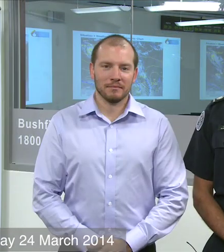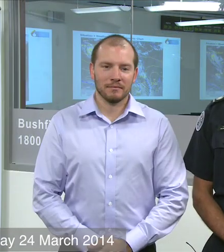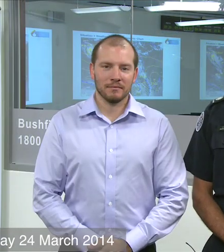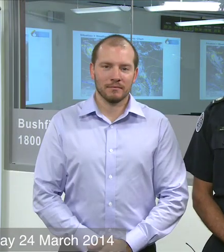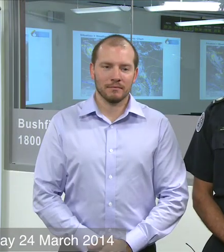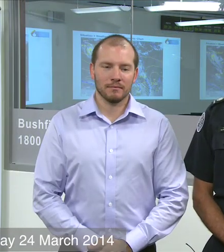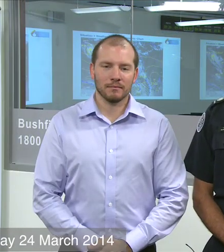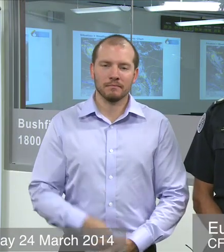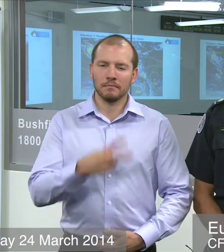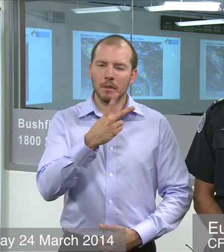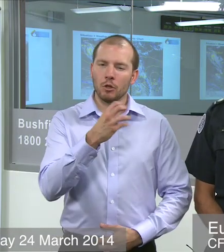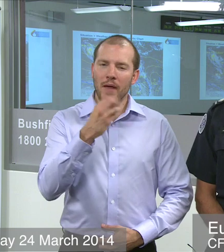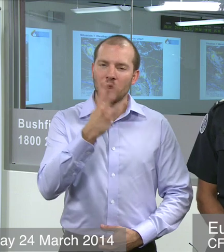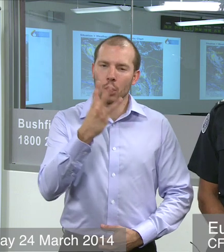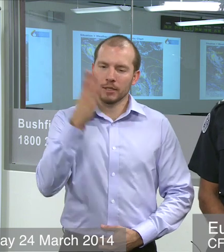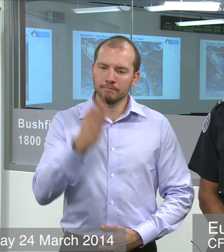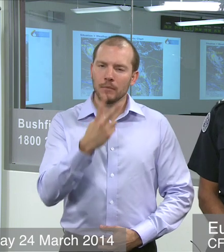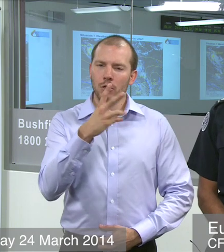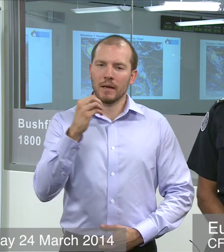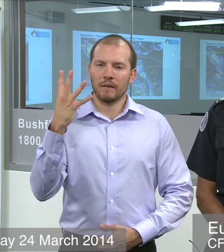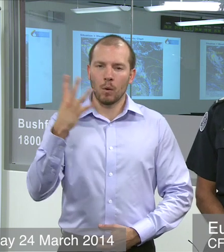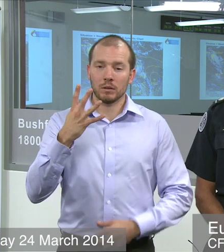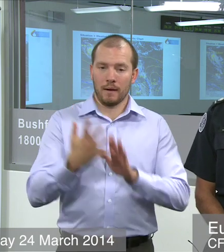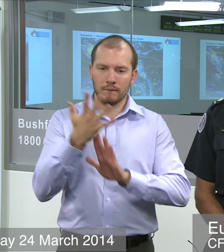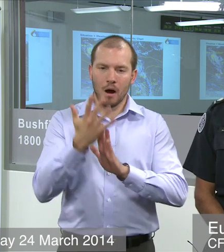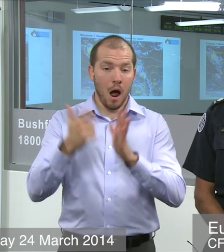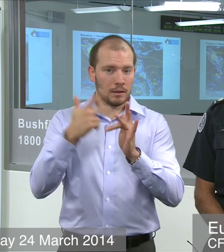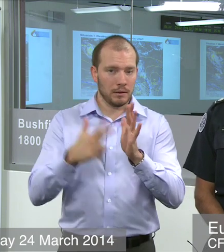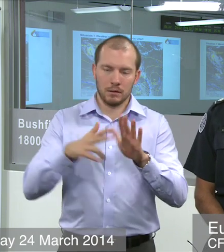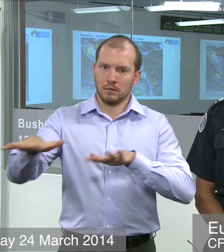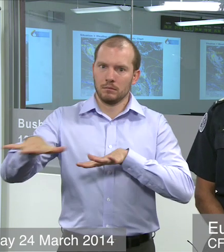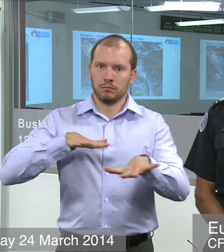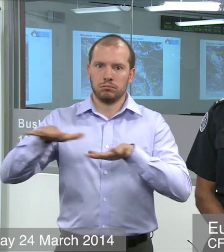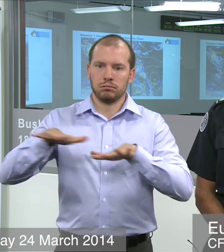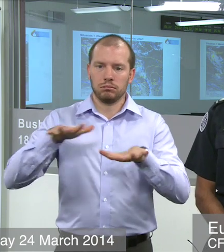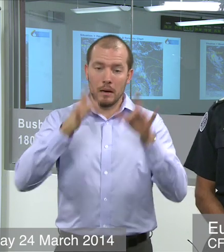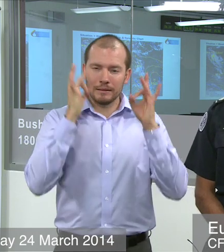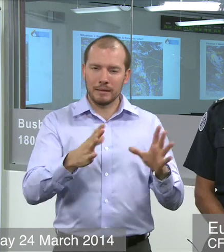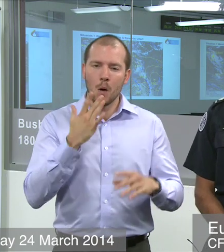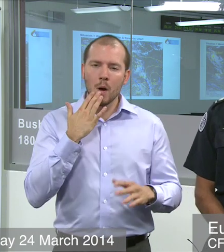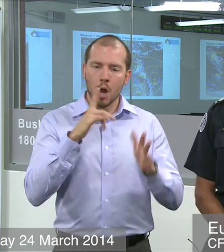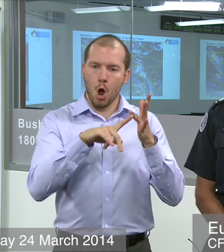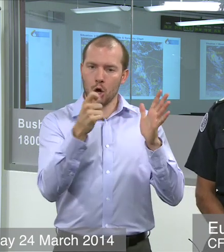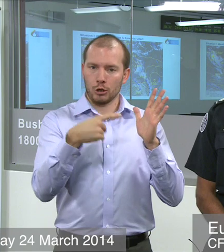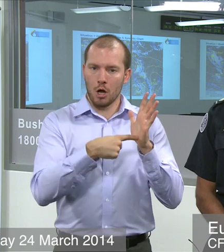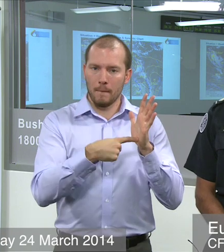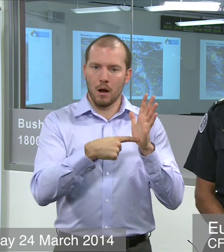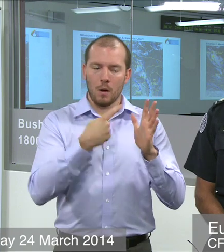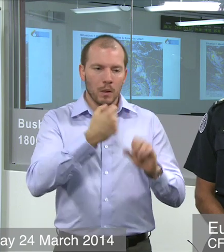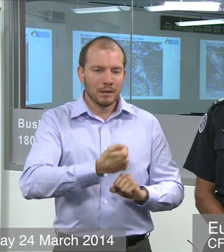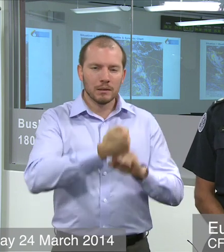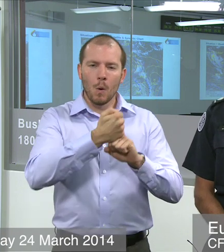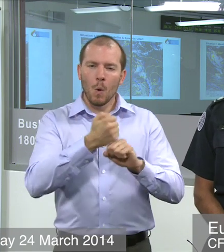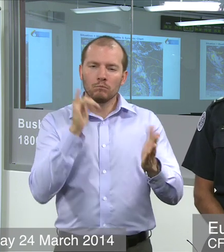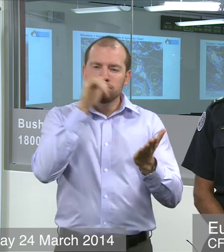The 2013-14 fire season has been very busy. Starting in October with support to New South